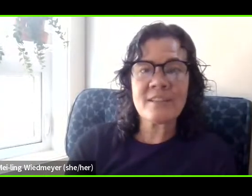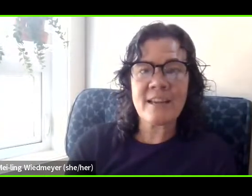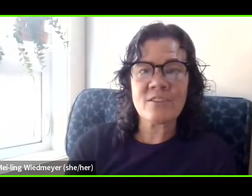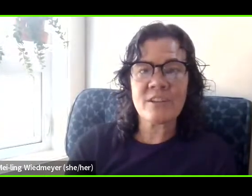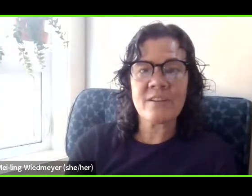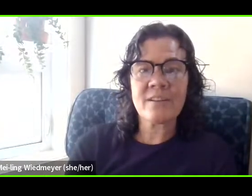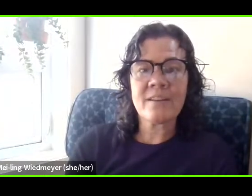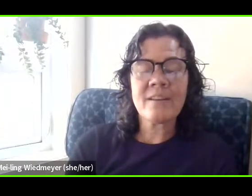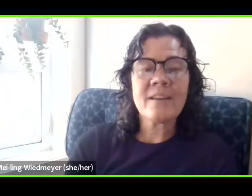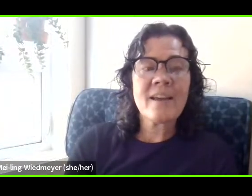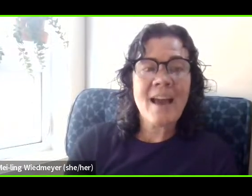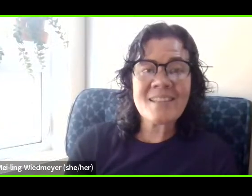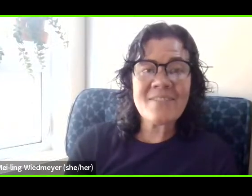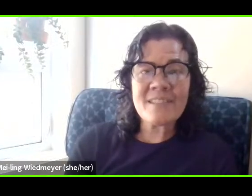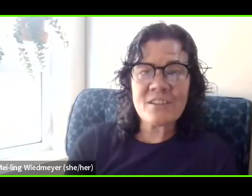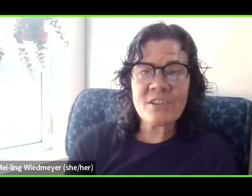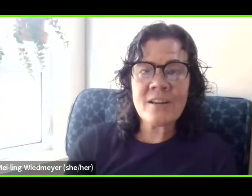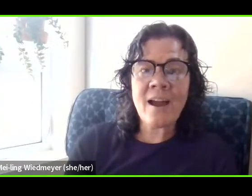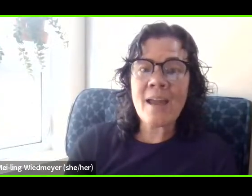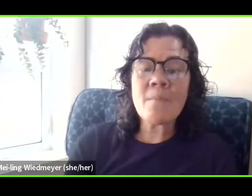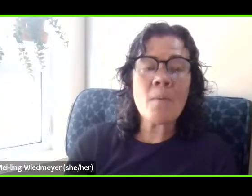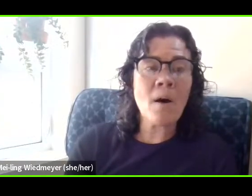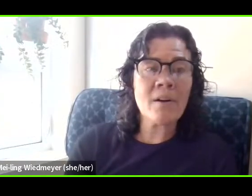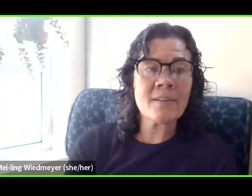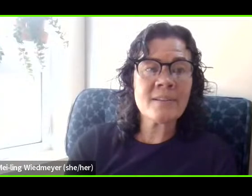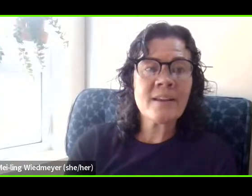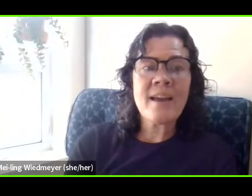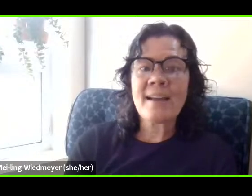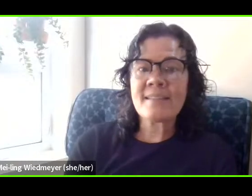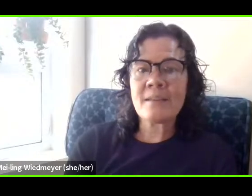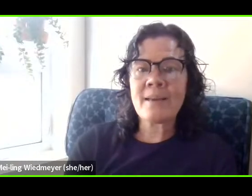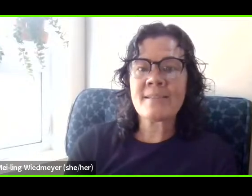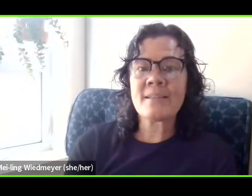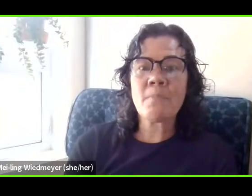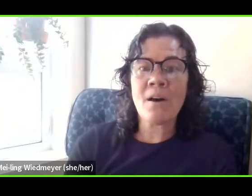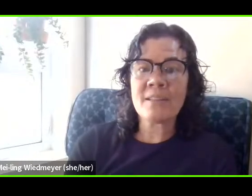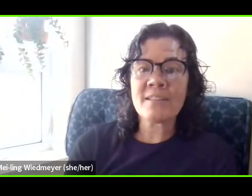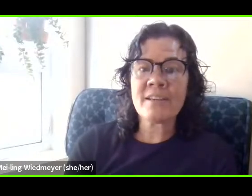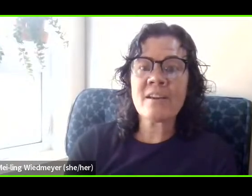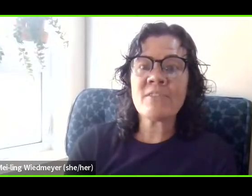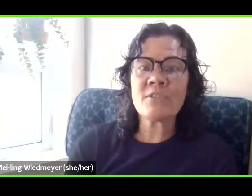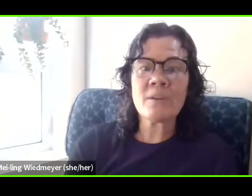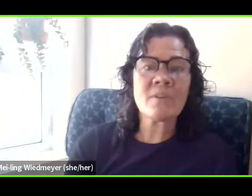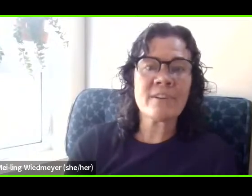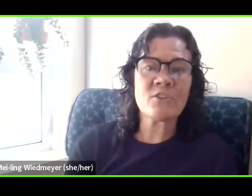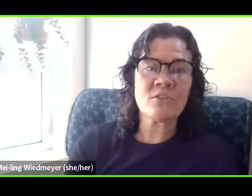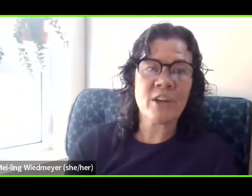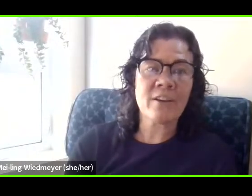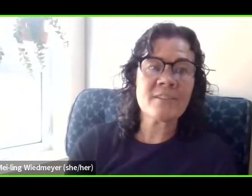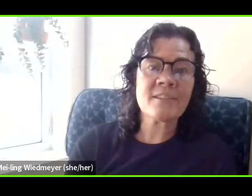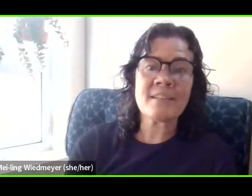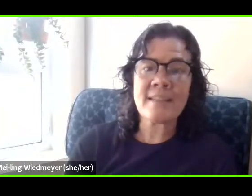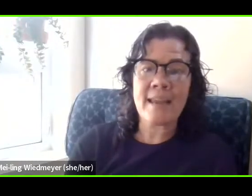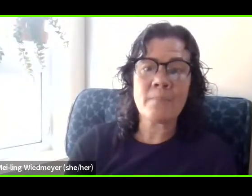immigration detention. As a physician, I am appalled at CBSA's policy of using provincial jails to detain